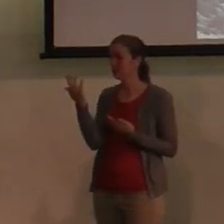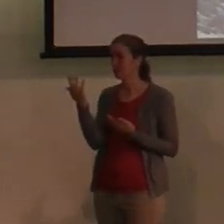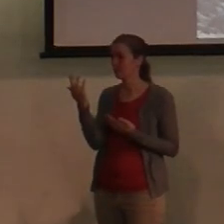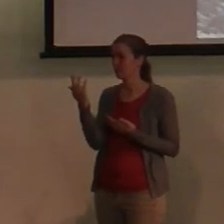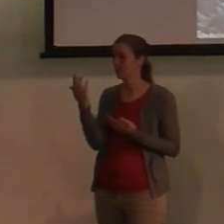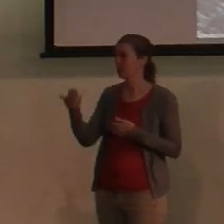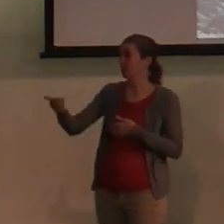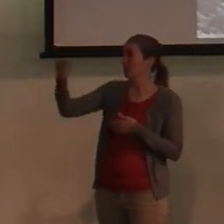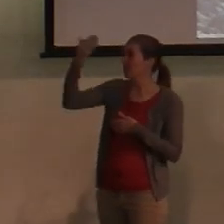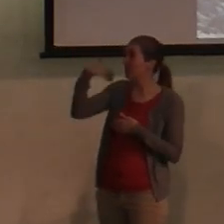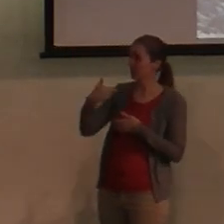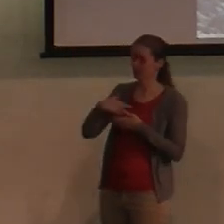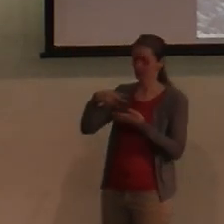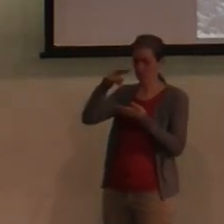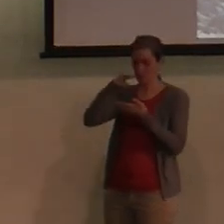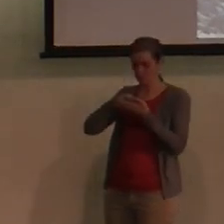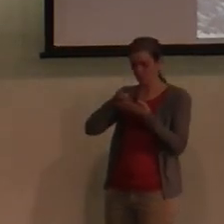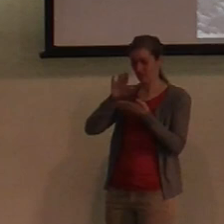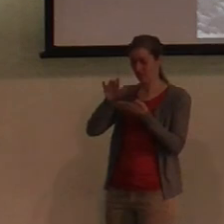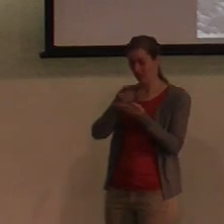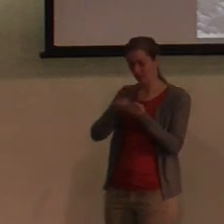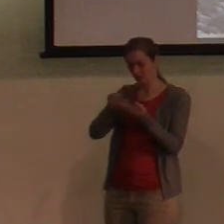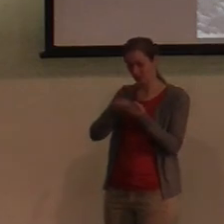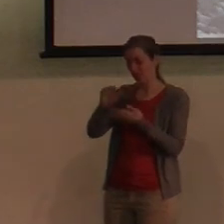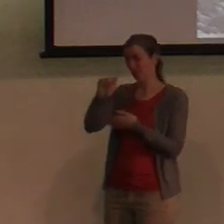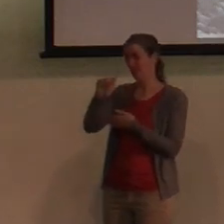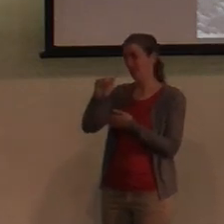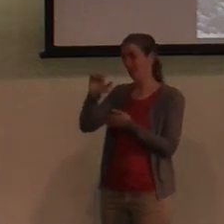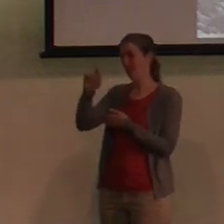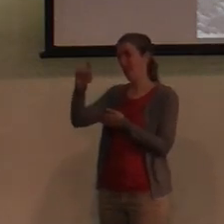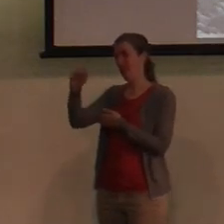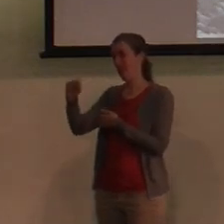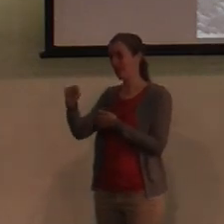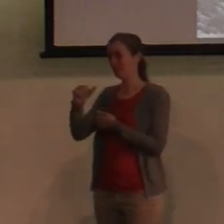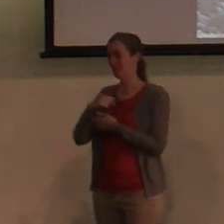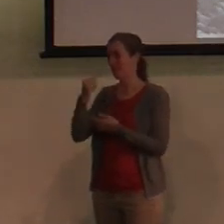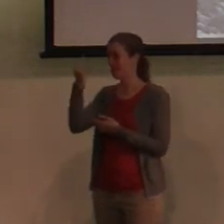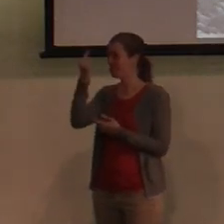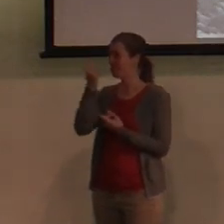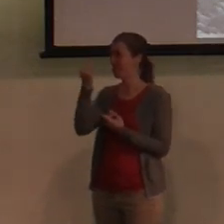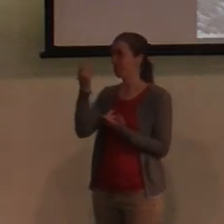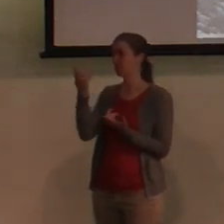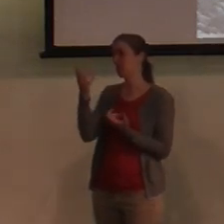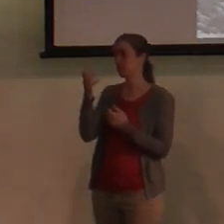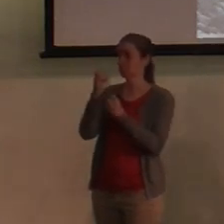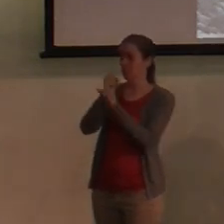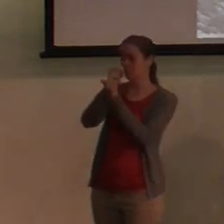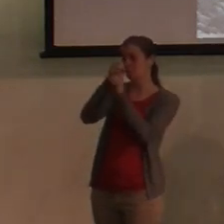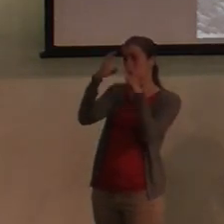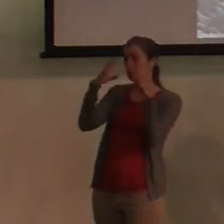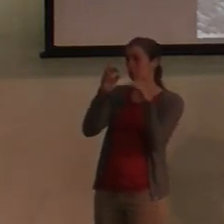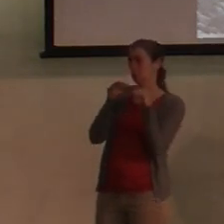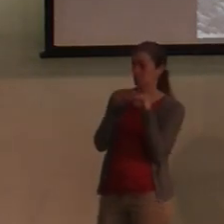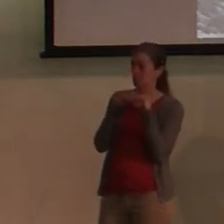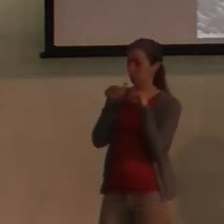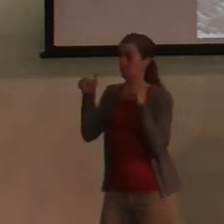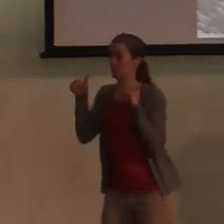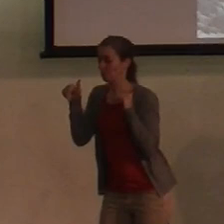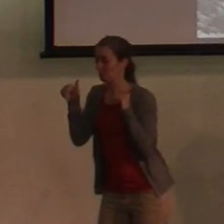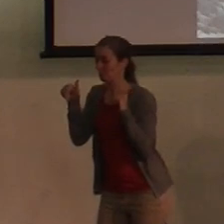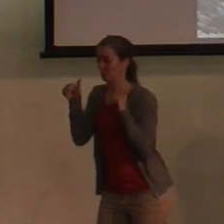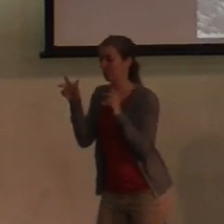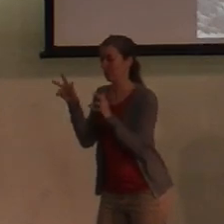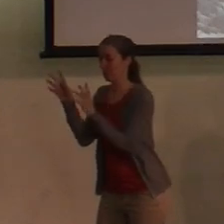past, whenever I've read that text and in Acts, that I thought like, well, he had the vision and he crossed the street and he went and met with